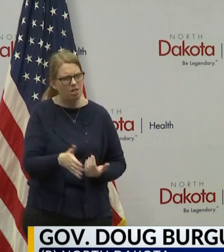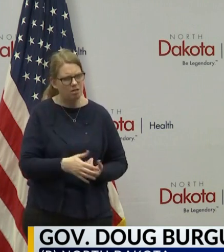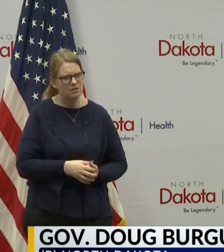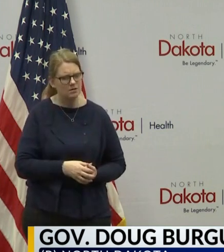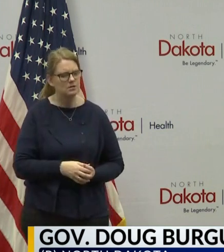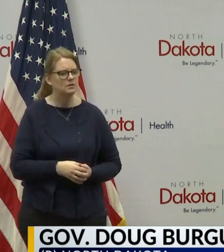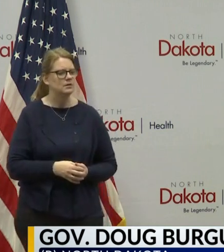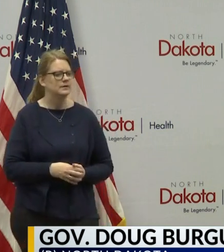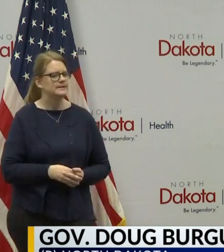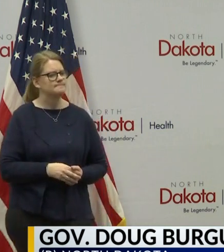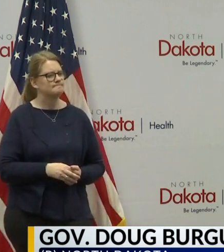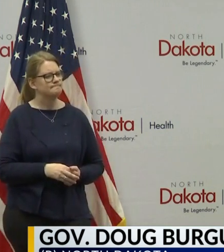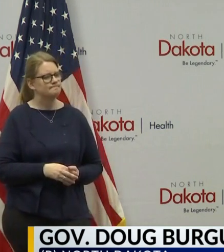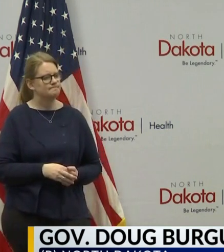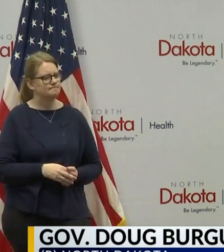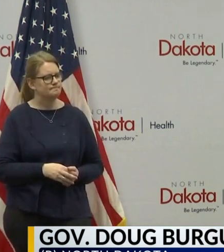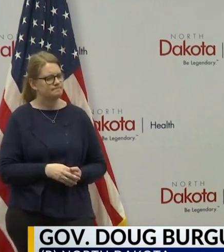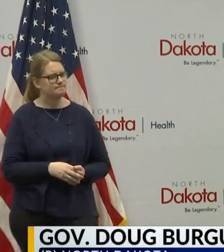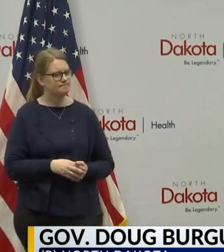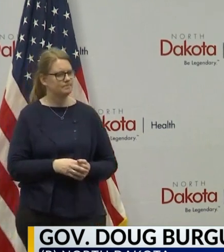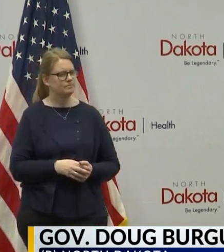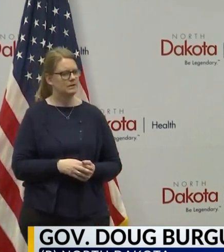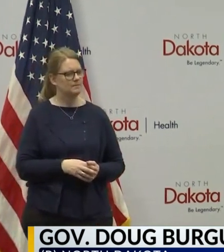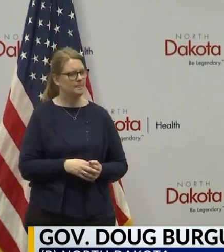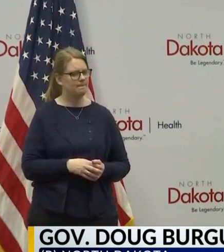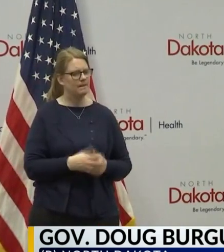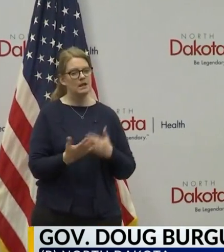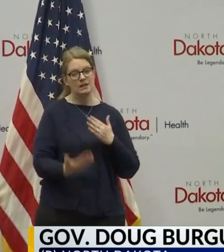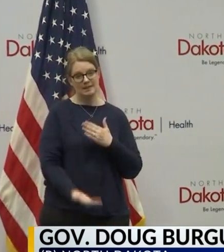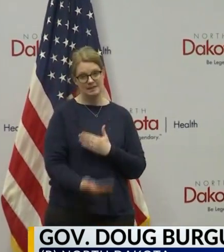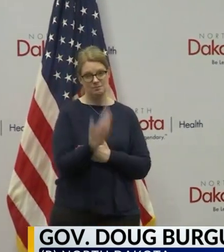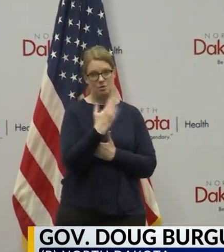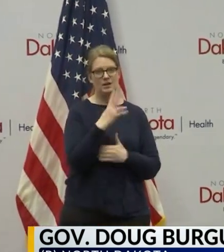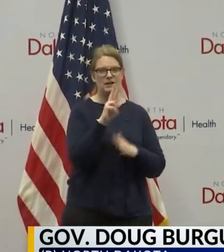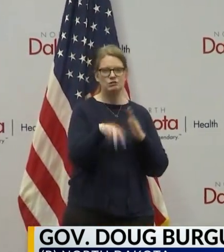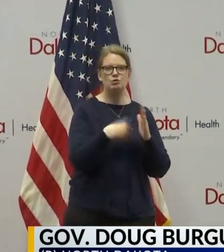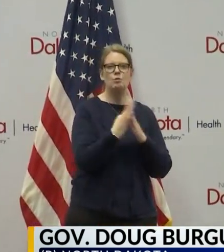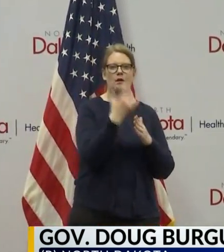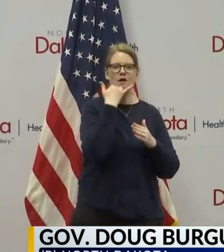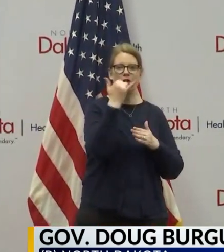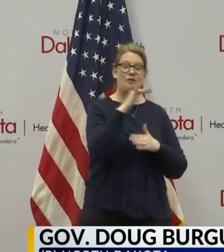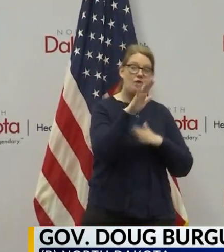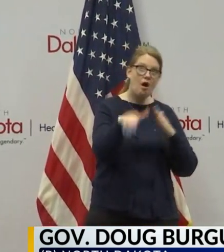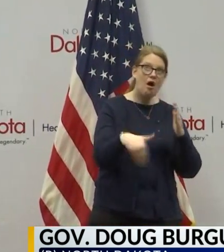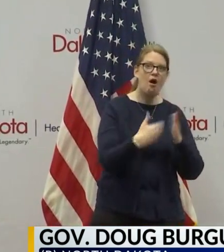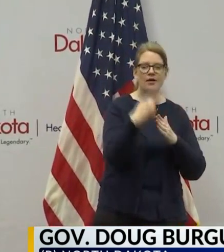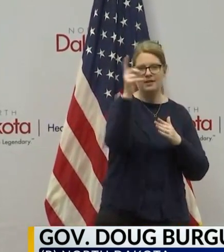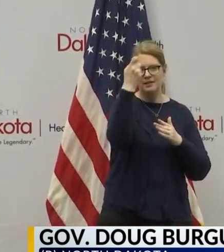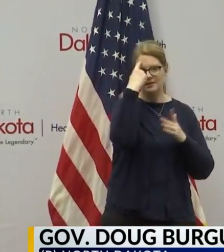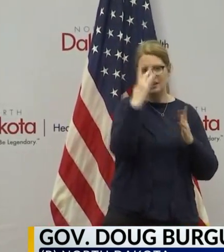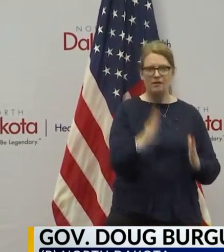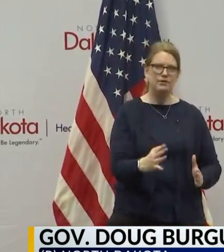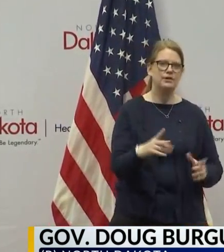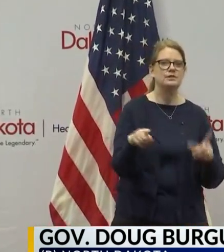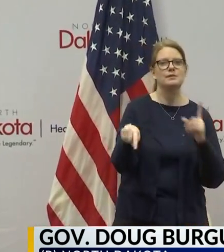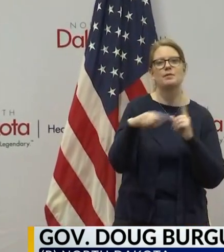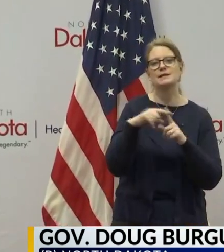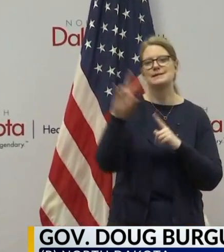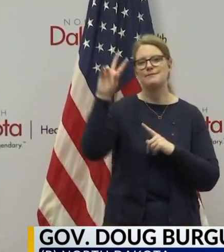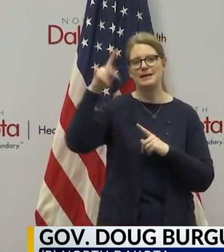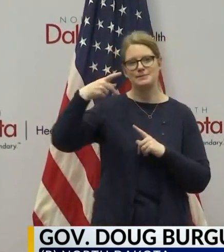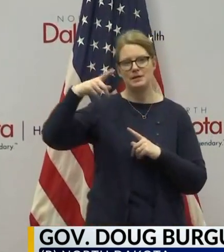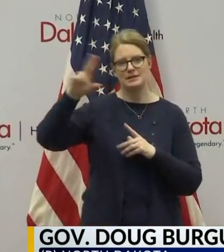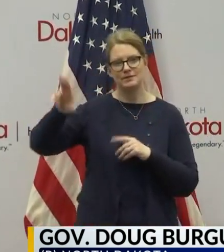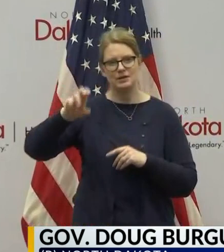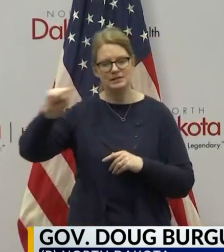Next topic. This morning we had another, we had a two-hour call with all the governors of the United States and the vice president and all the leaders